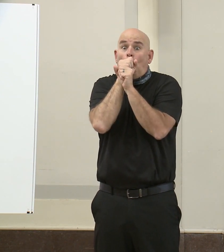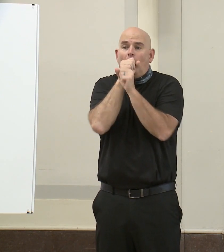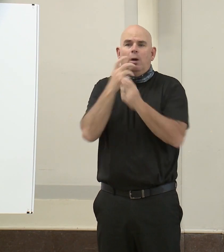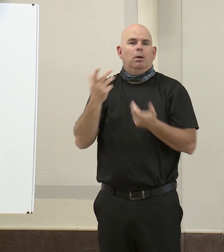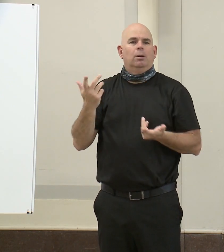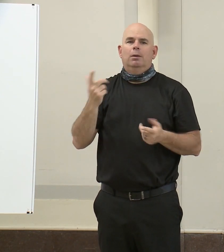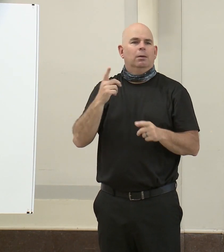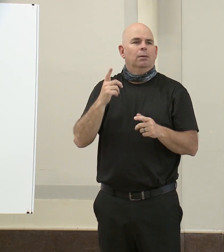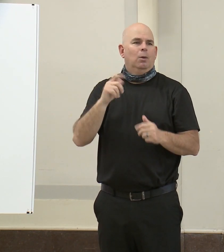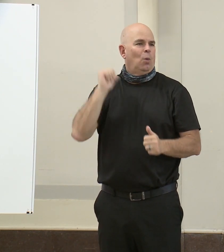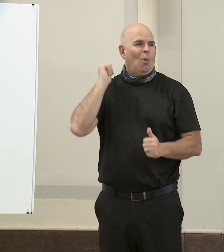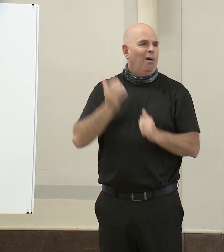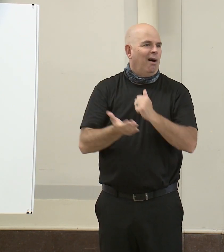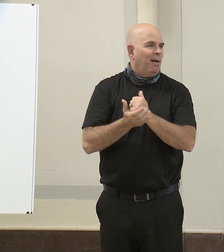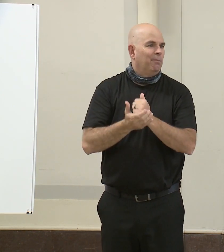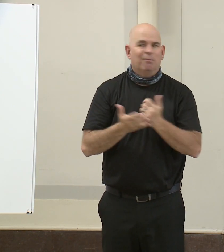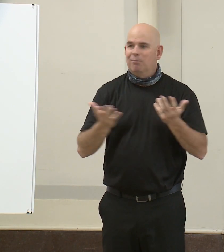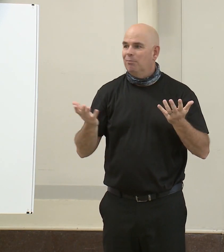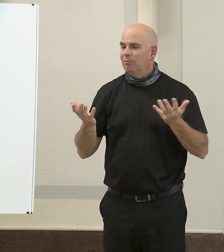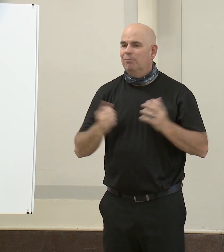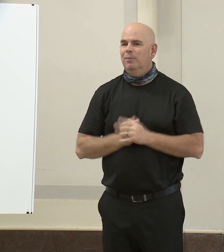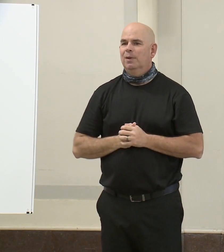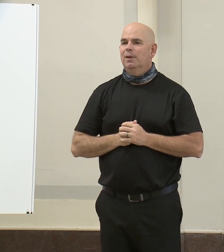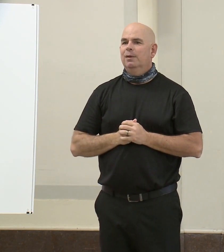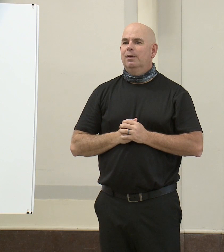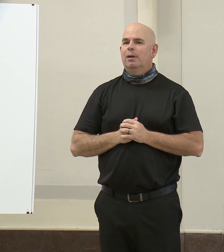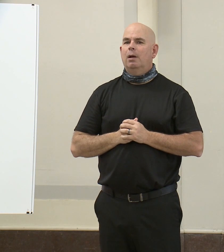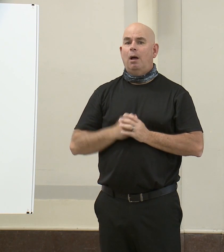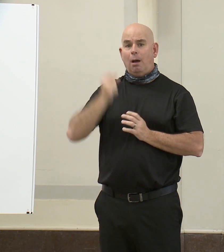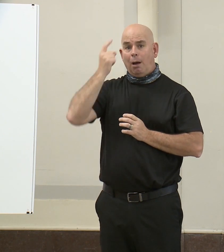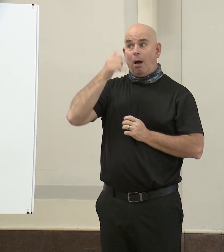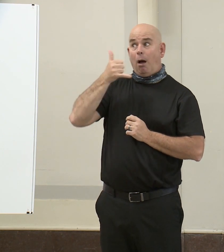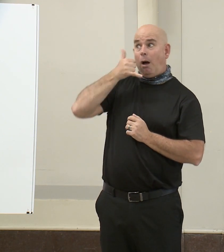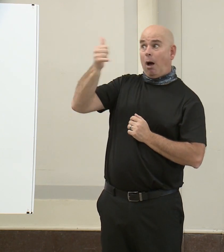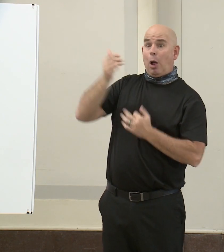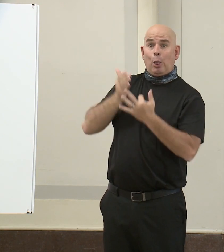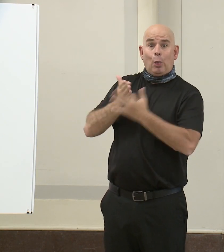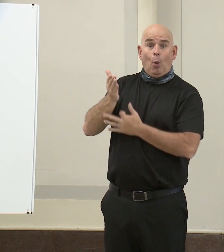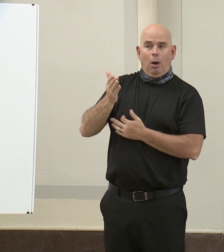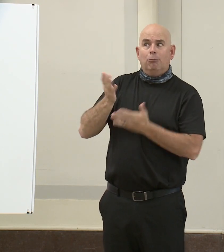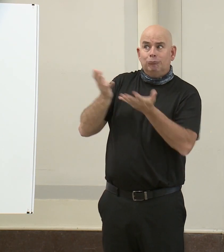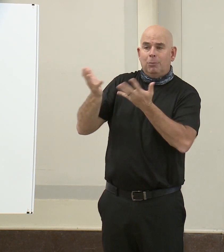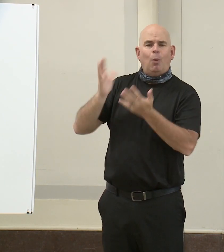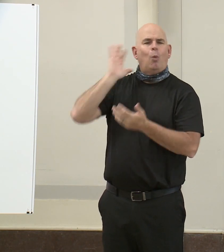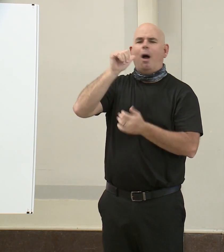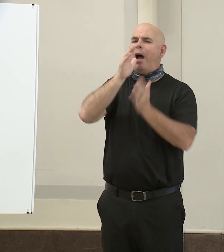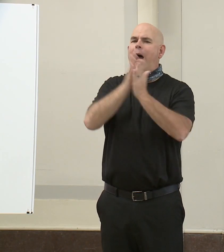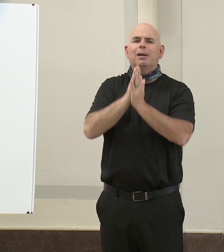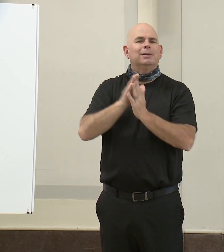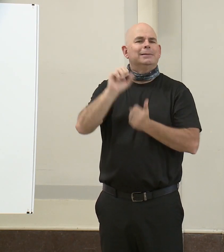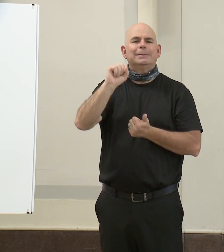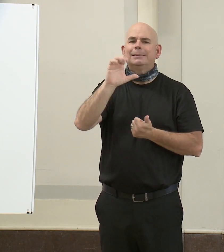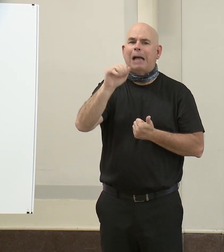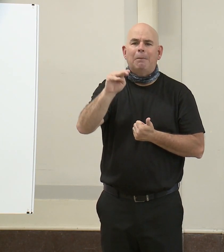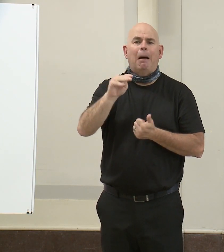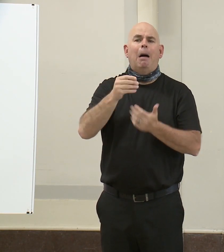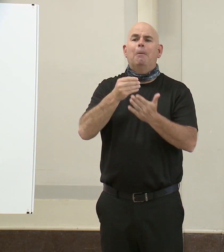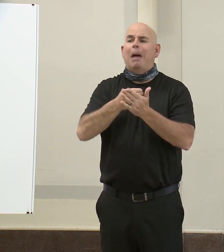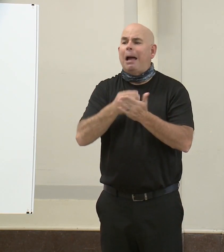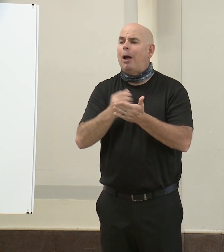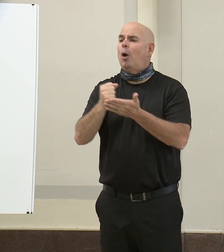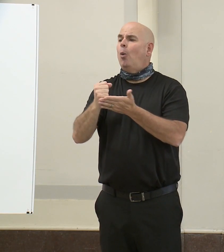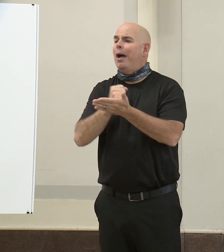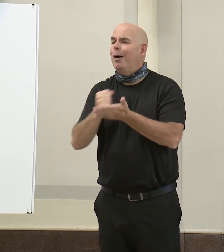status. Again, I cannot stress enough, contact tracing remains the best tool the health department has in the absence of a